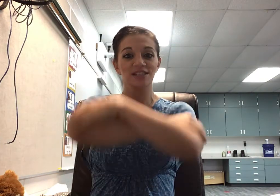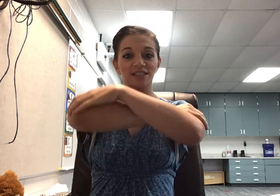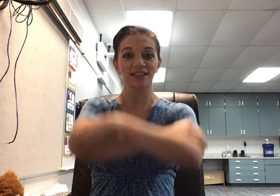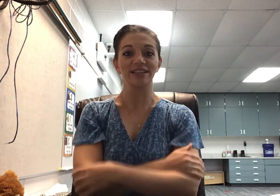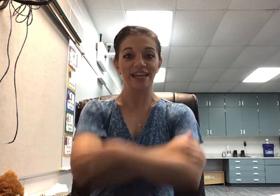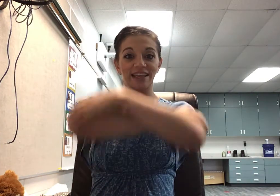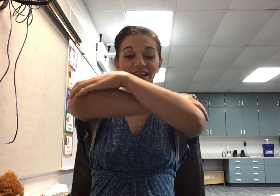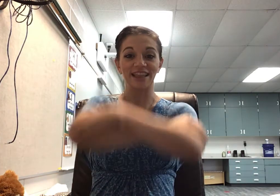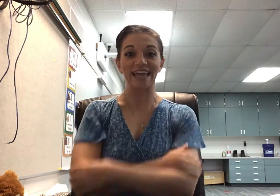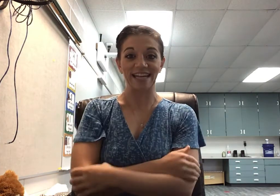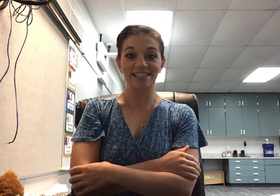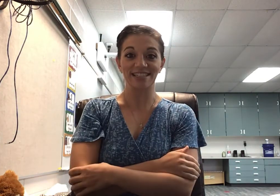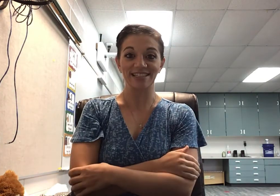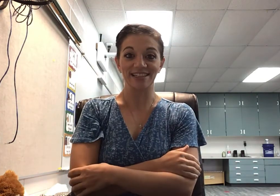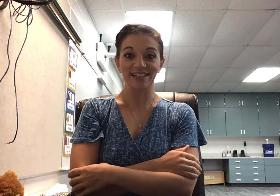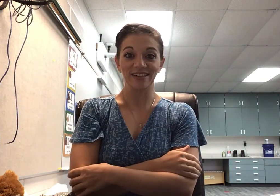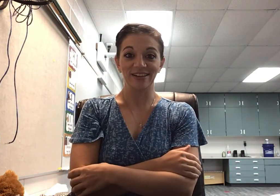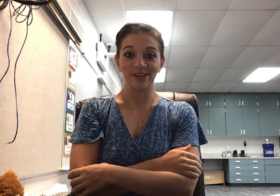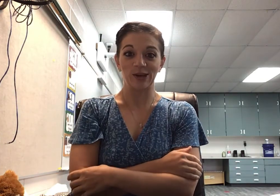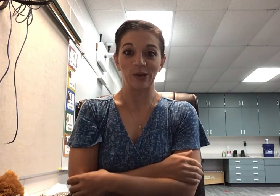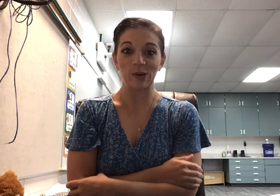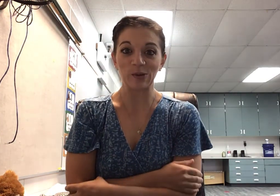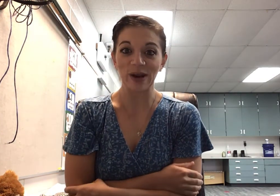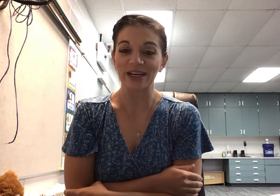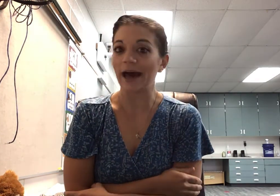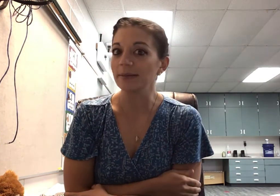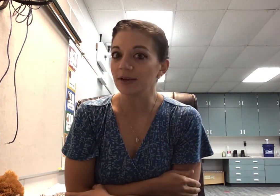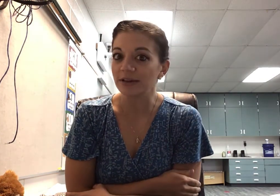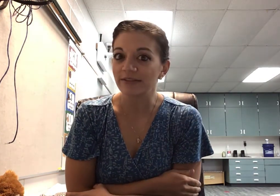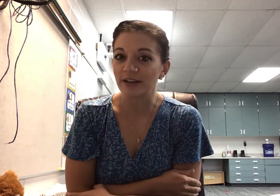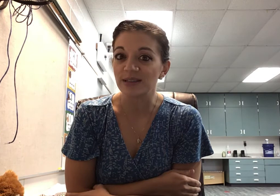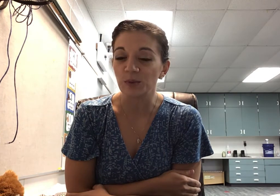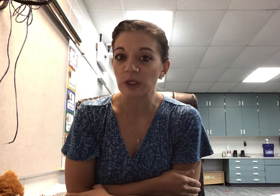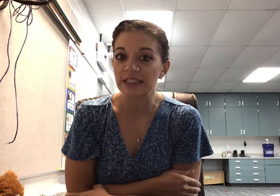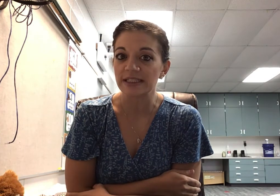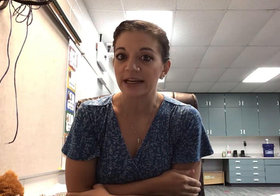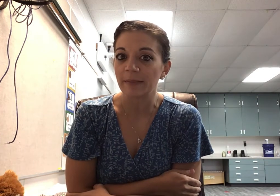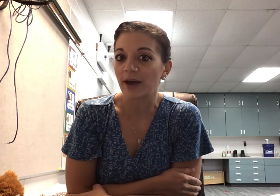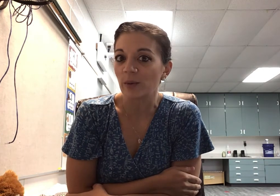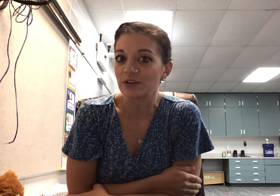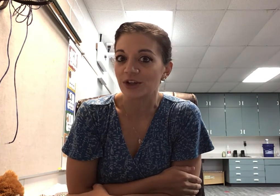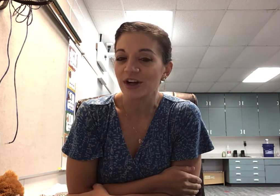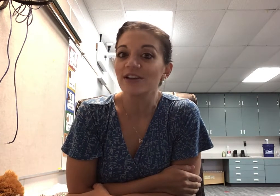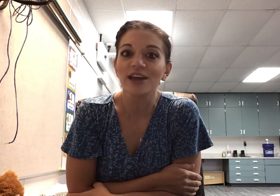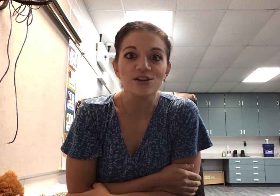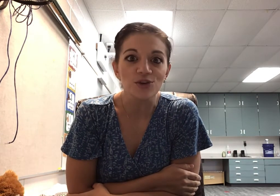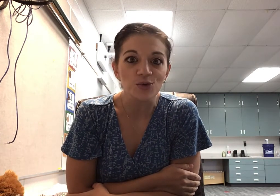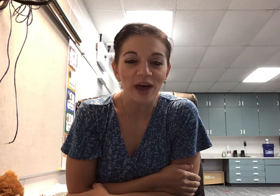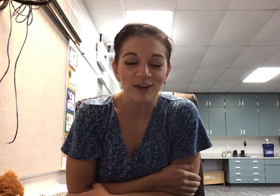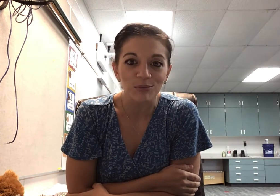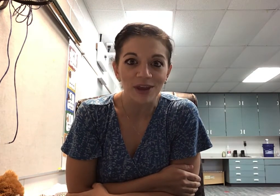like that. All right I'm gonna leave out some words this time. I wonder, can you help me?